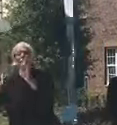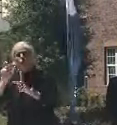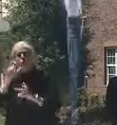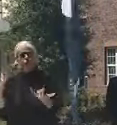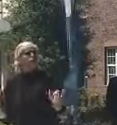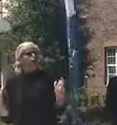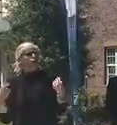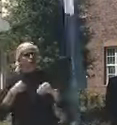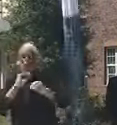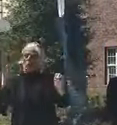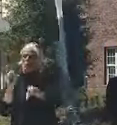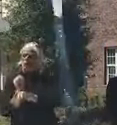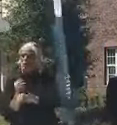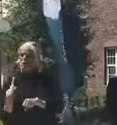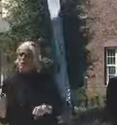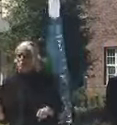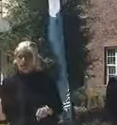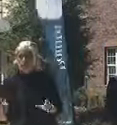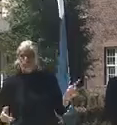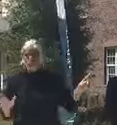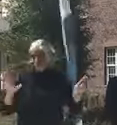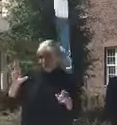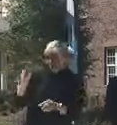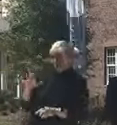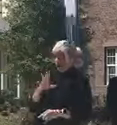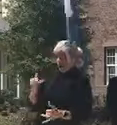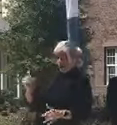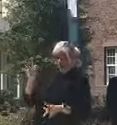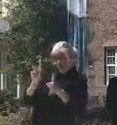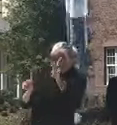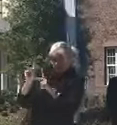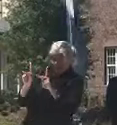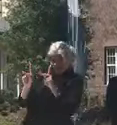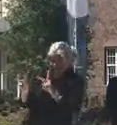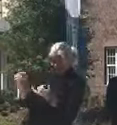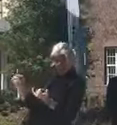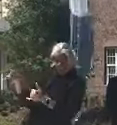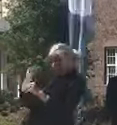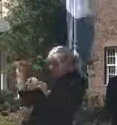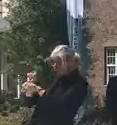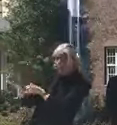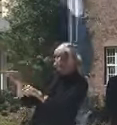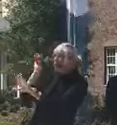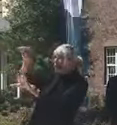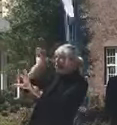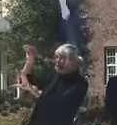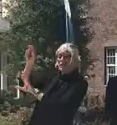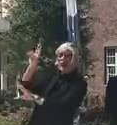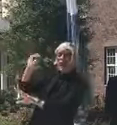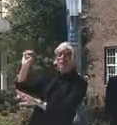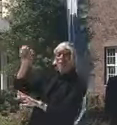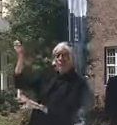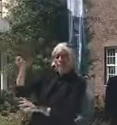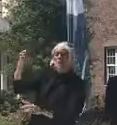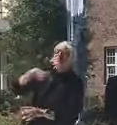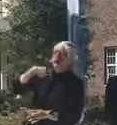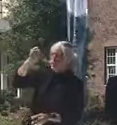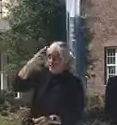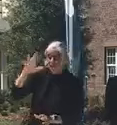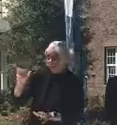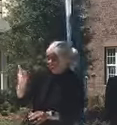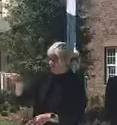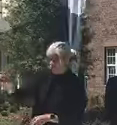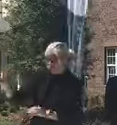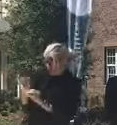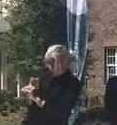So what we have here is when people are filing claims, you have to go through a process. Obviously, if you weren't working, you're